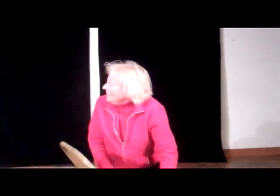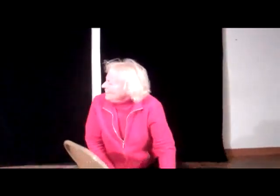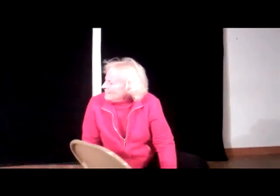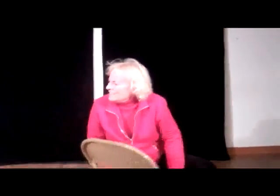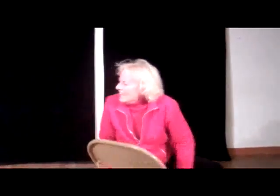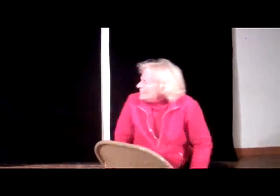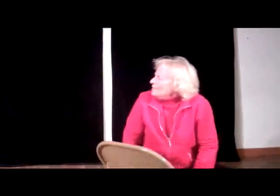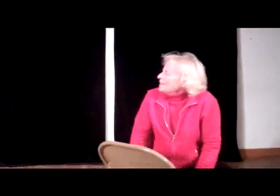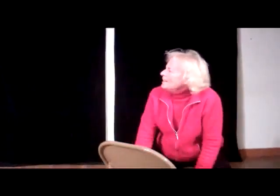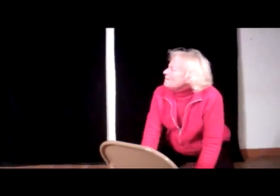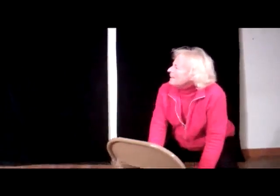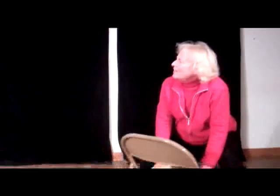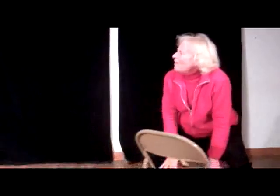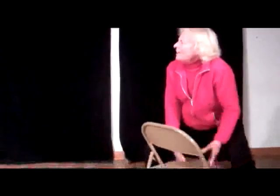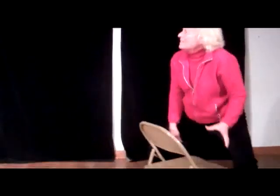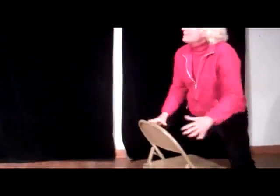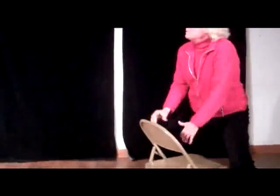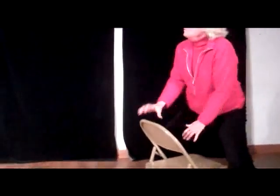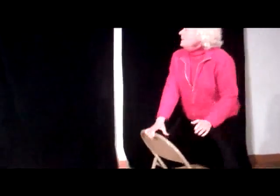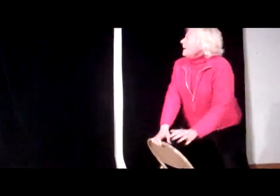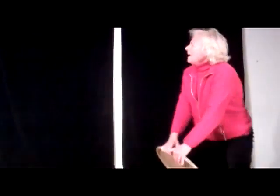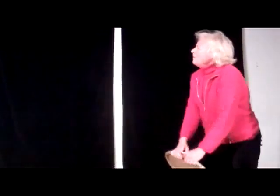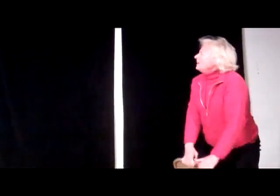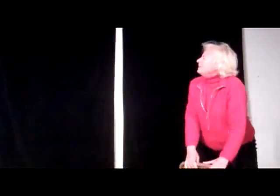You thought you were going to make no ice when he came in.